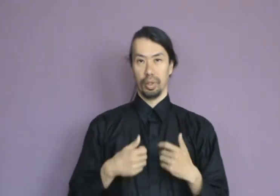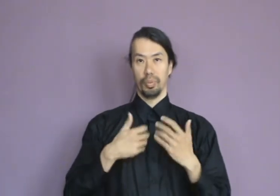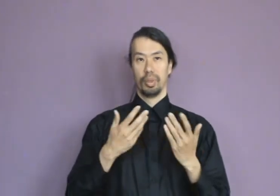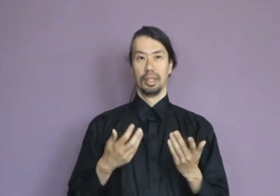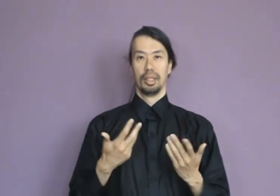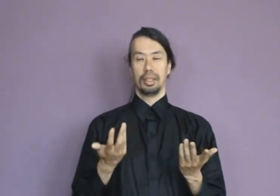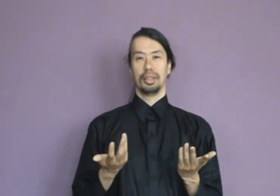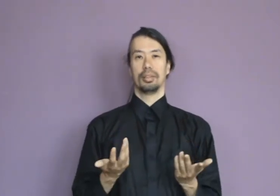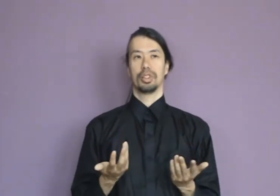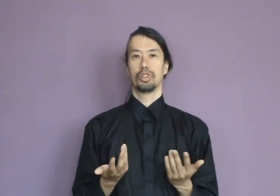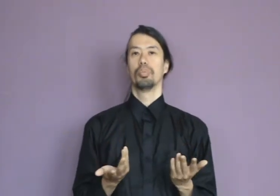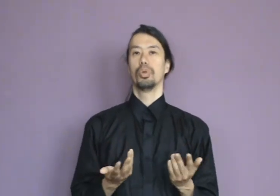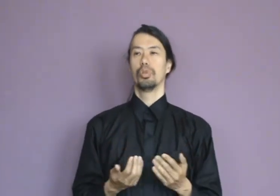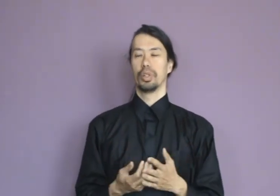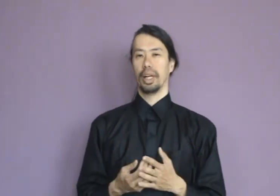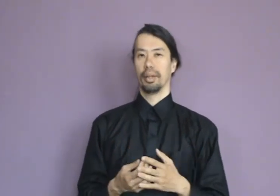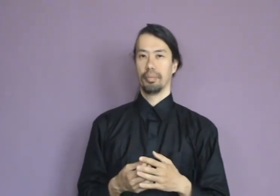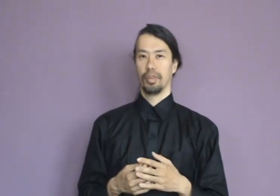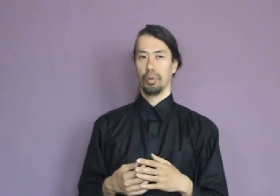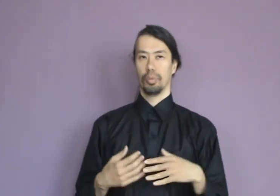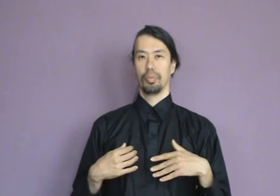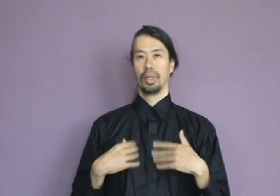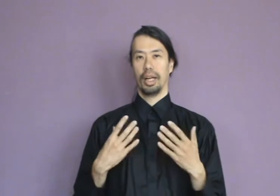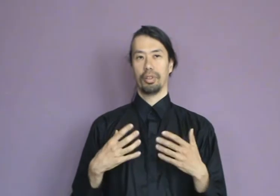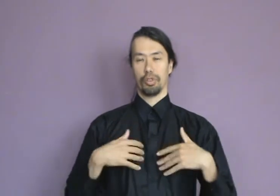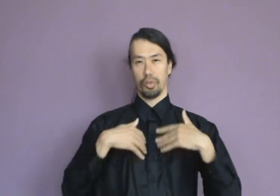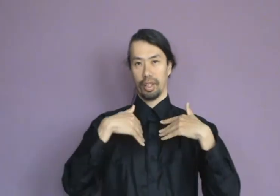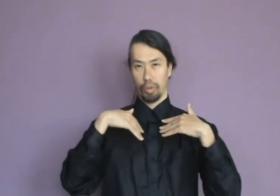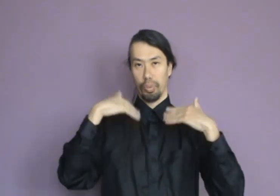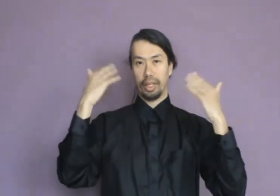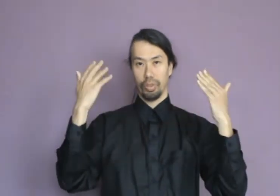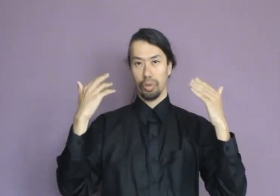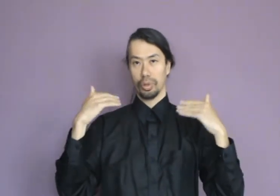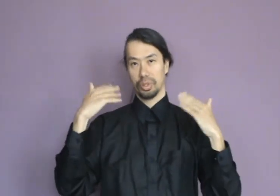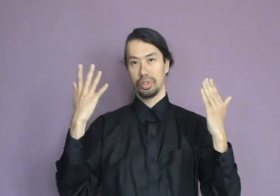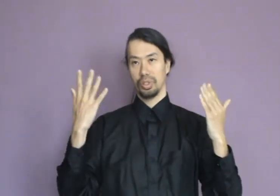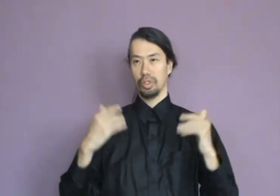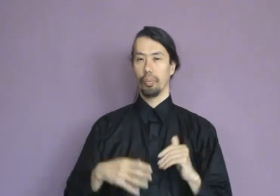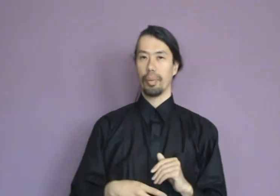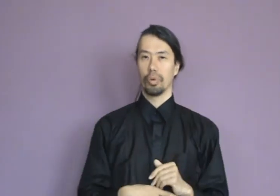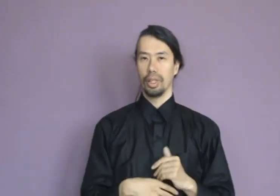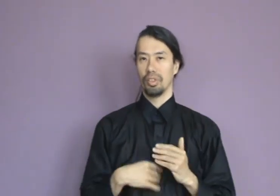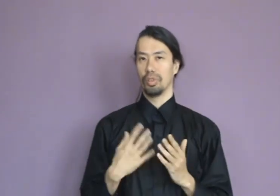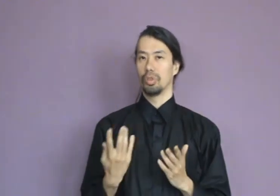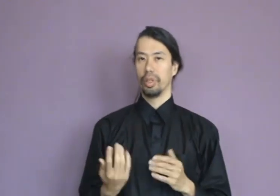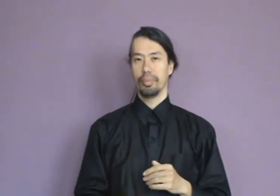will start to move again. You'll have enough strength to break into consciousness, into memories, into dreams.